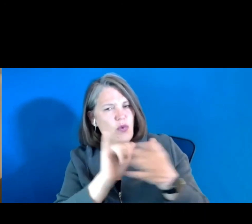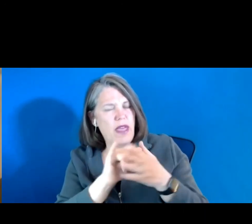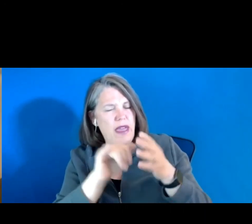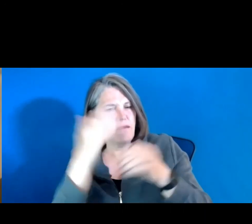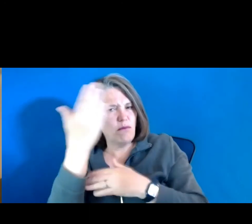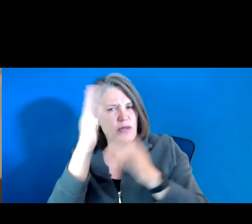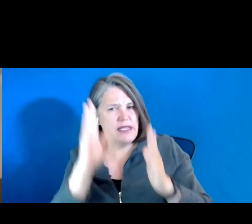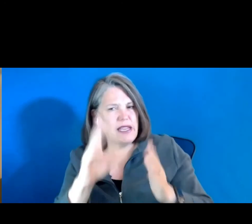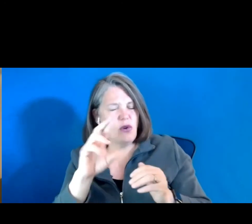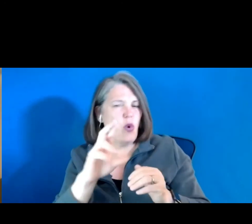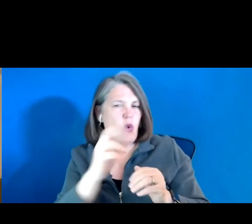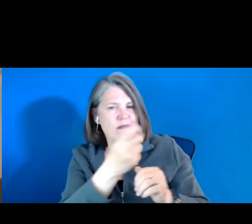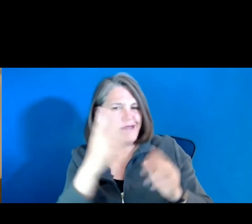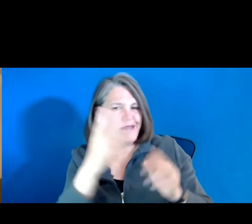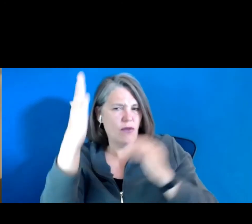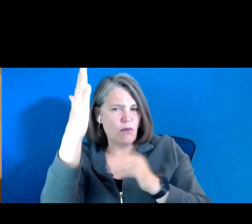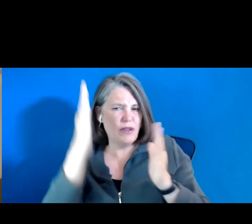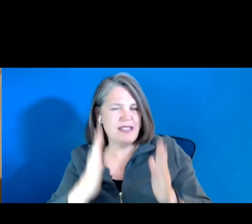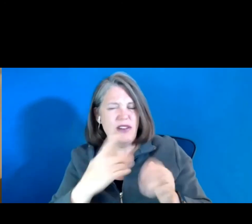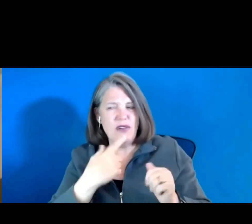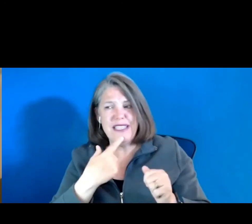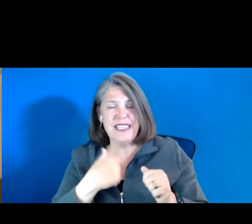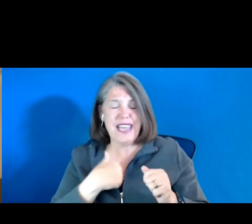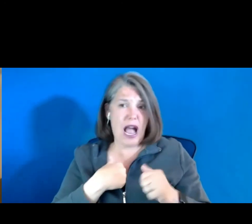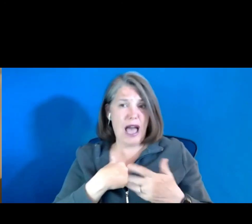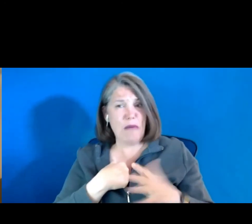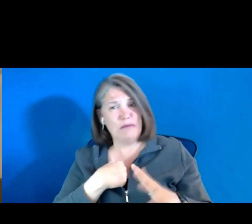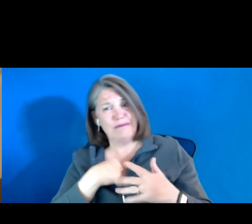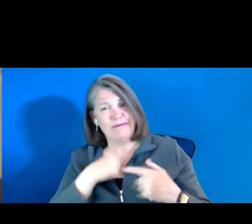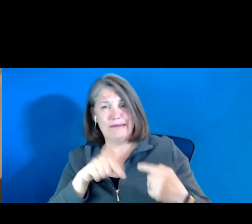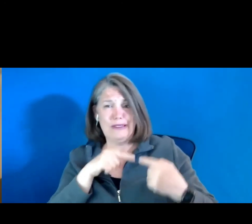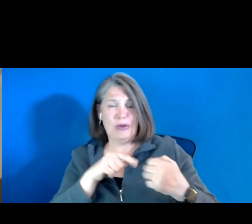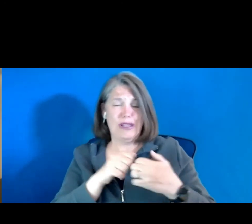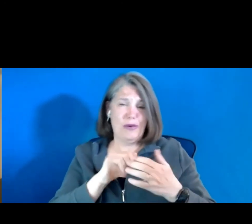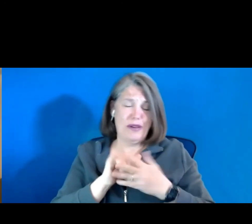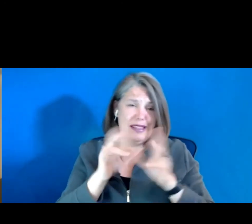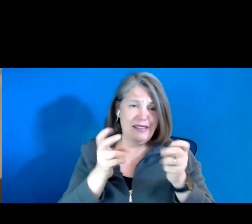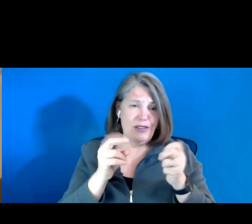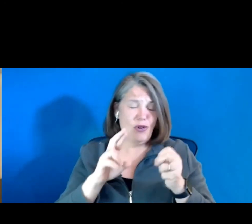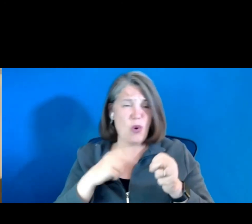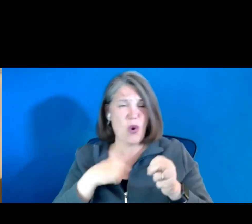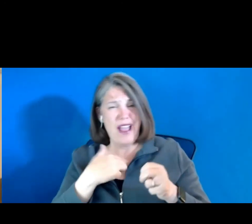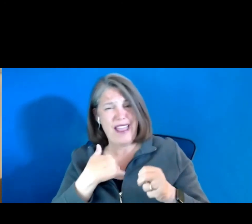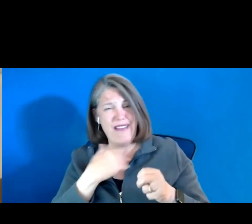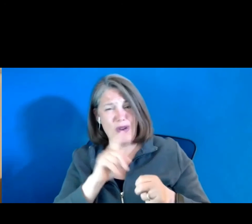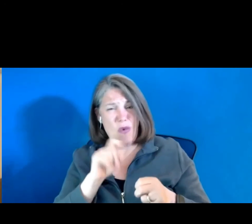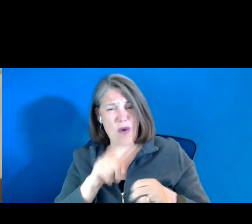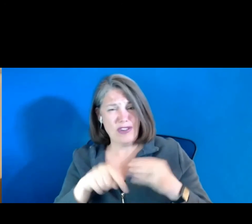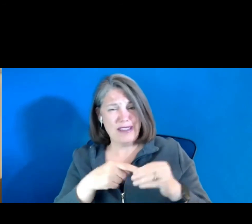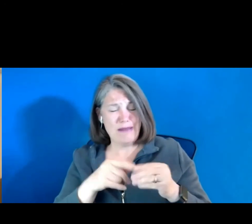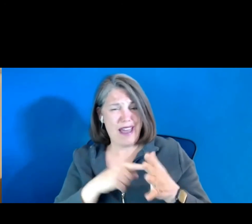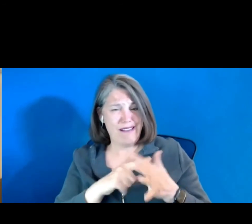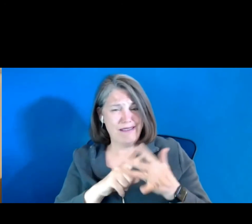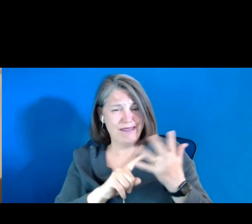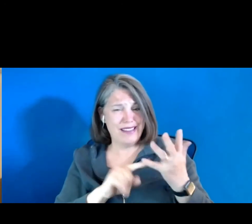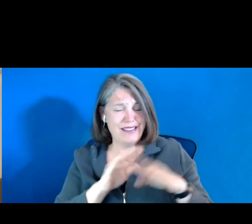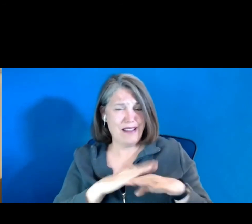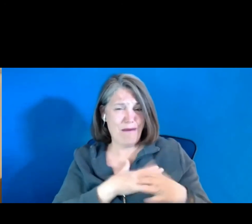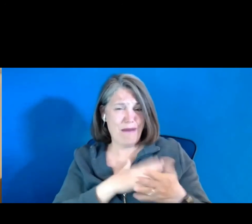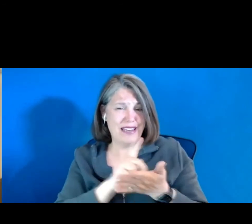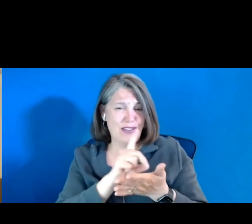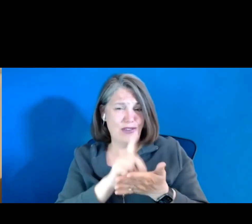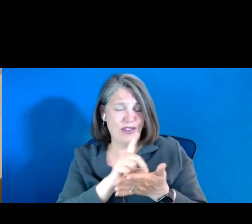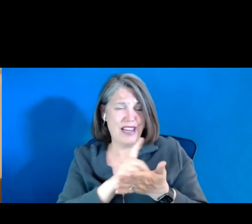or presenters and say, I'm kind of struggling with this issue, or I have questions about this on my dissertation.